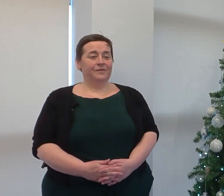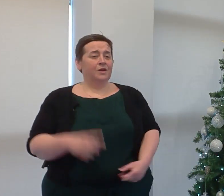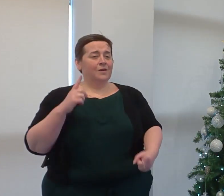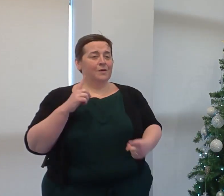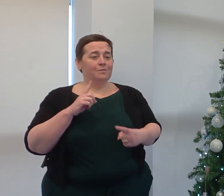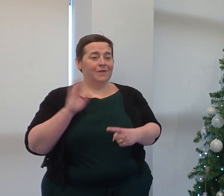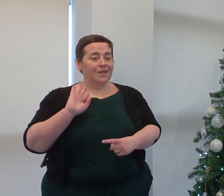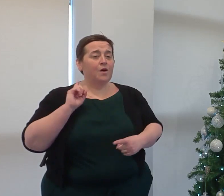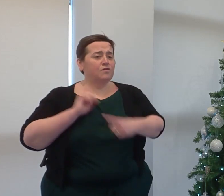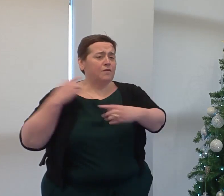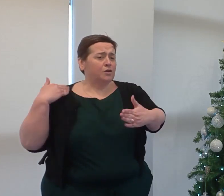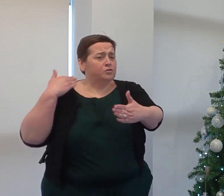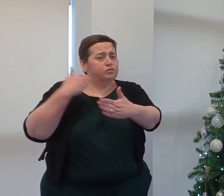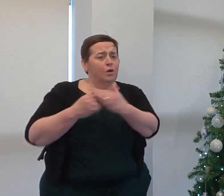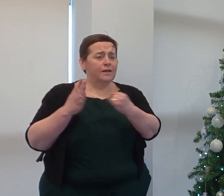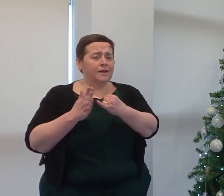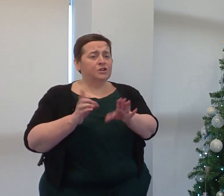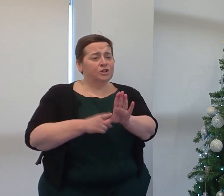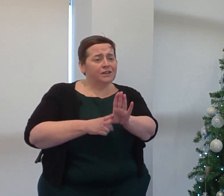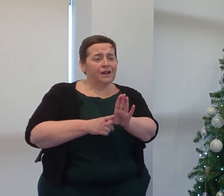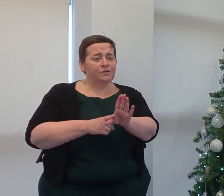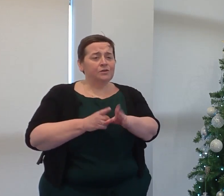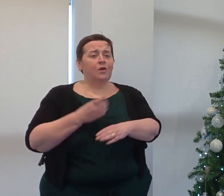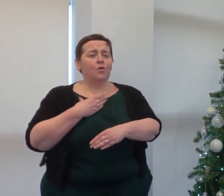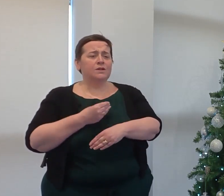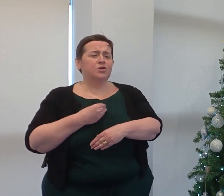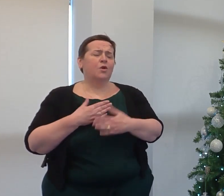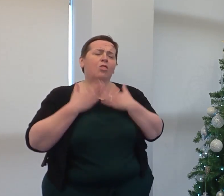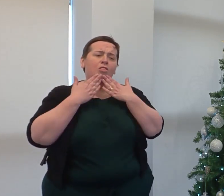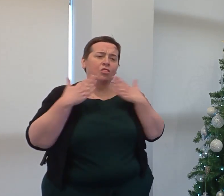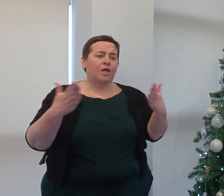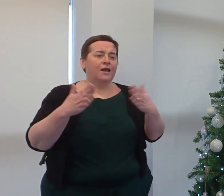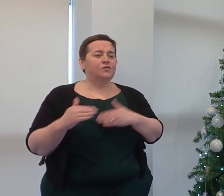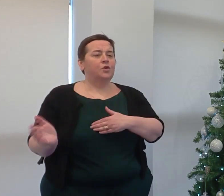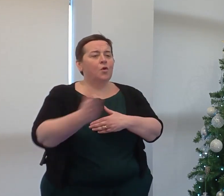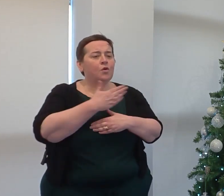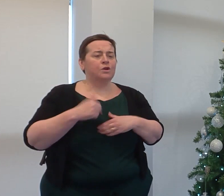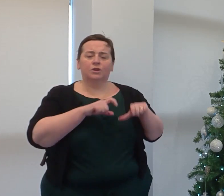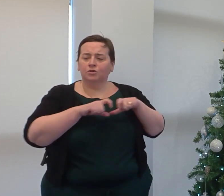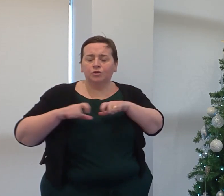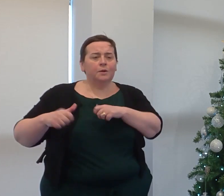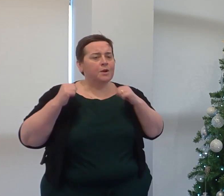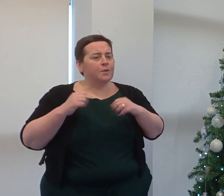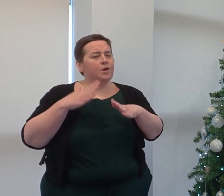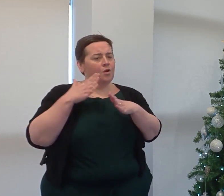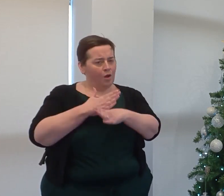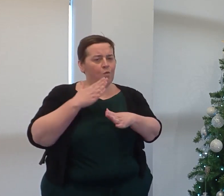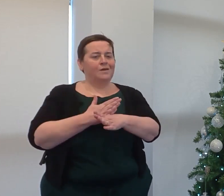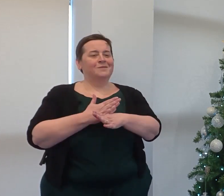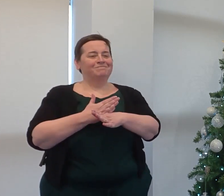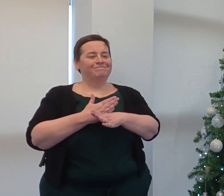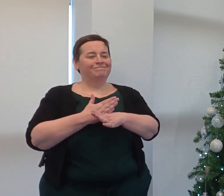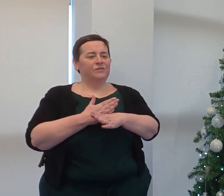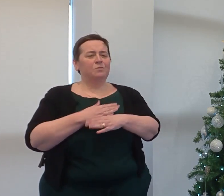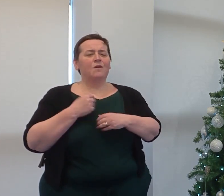Hi! As we fast approach the end of the year I want to say a huge thank you to everyone for your continued commitment and hard